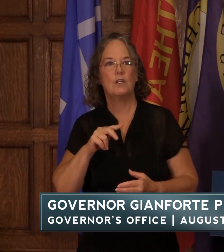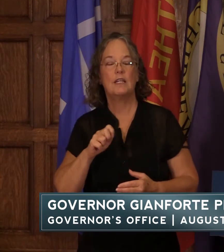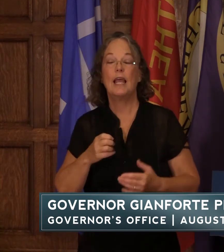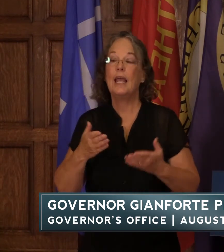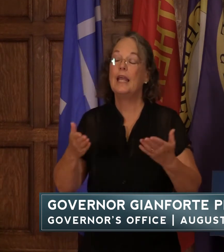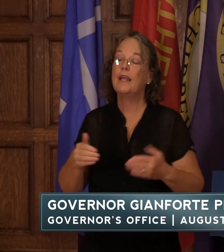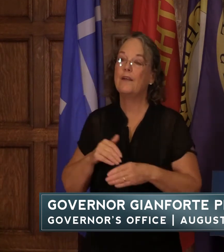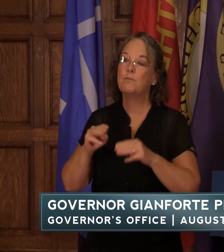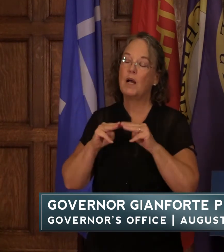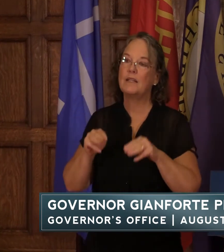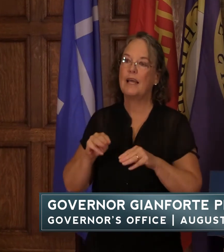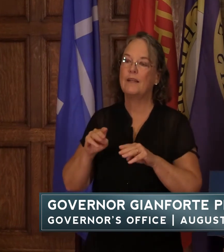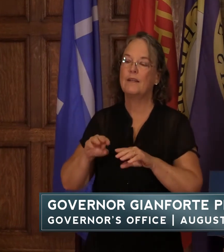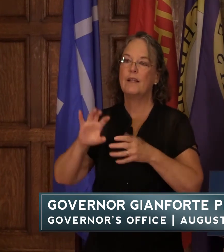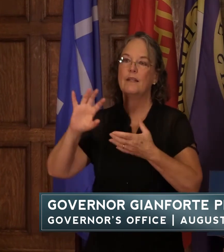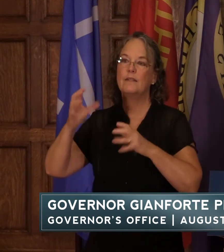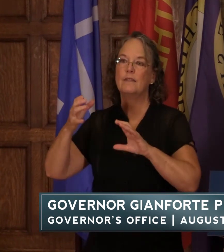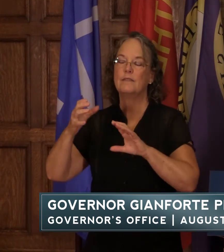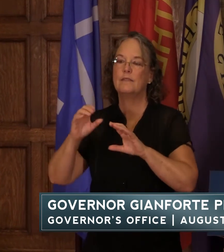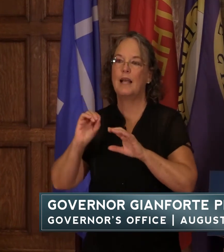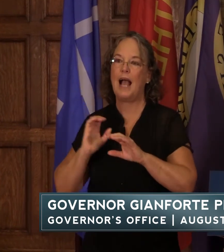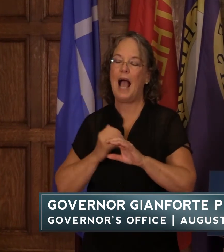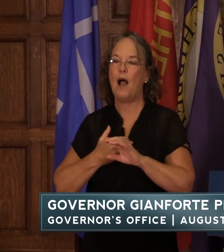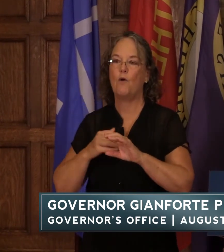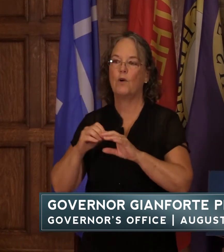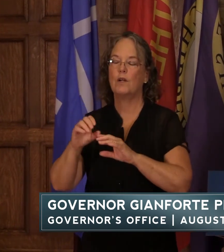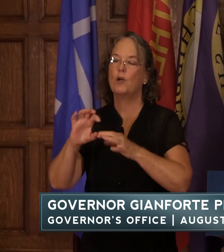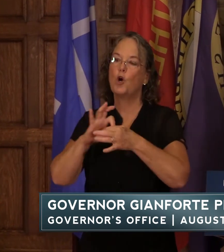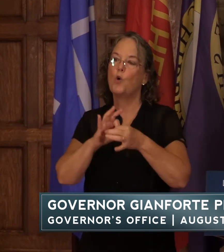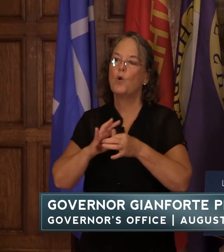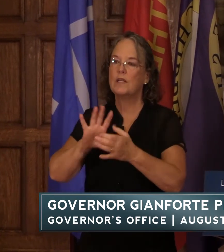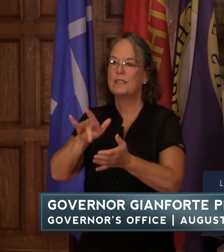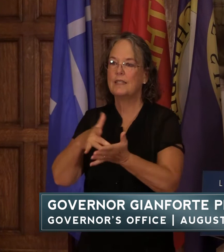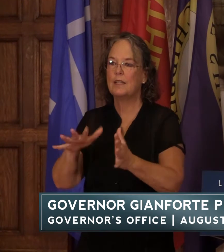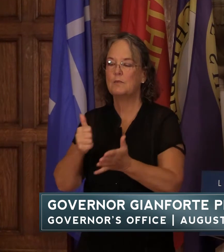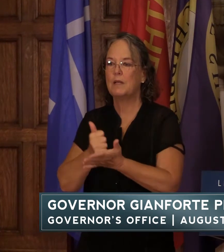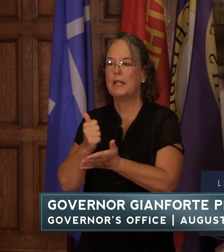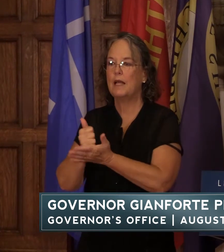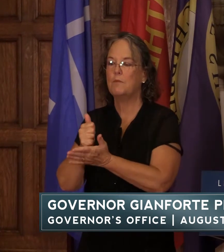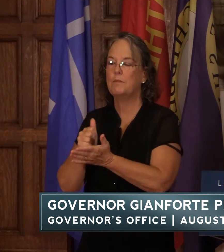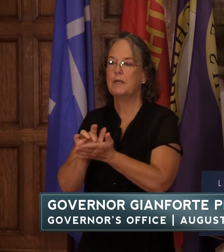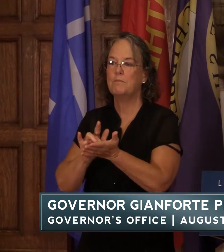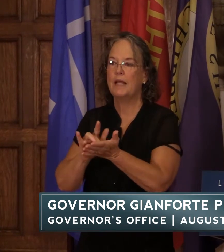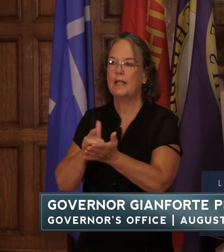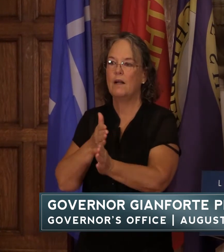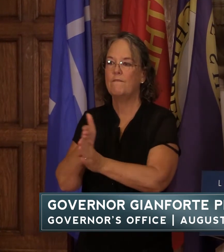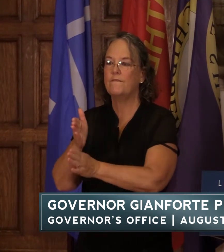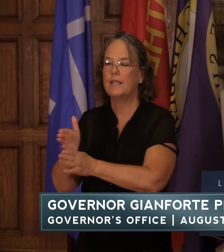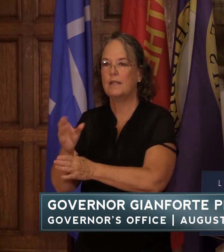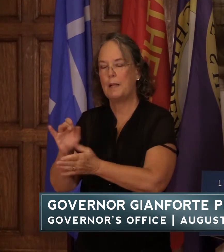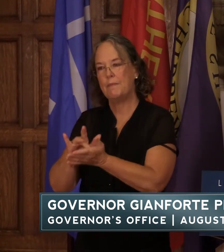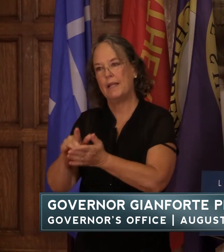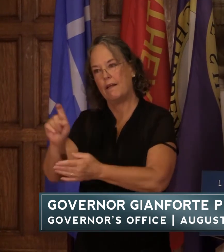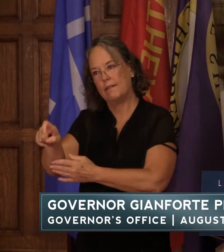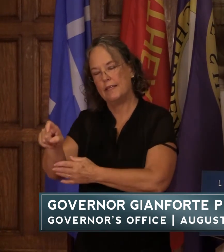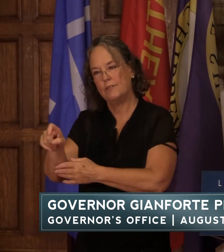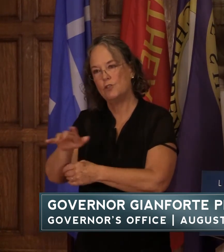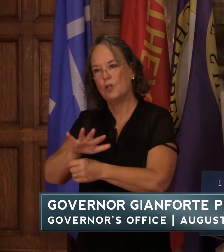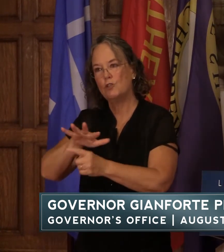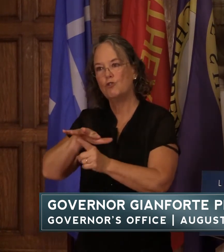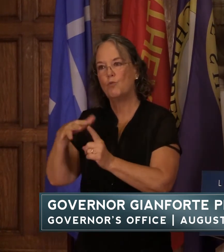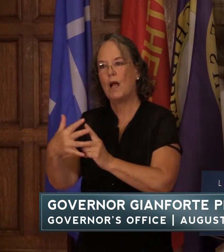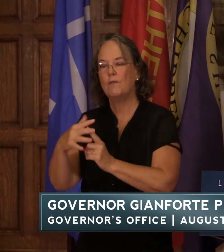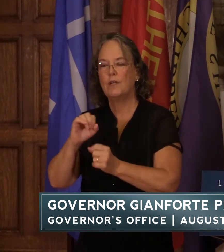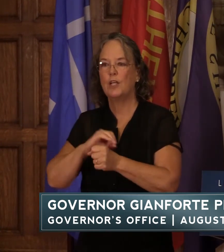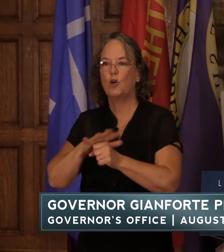disaster emergency services our state emergency coordination center has been supporting the health medical field and community medical needs services surrounding coven 19